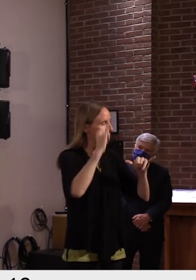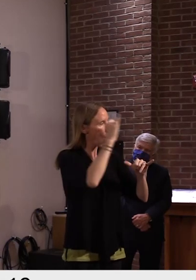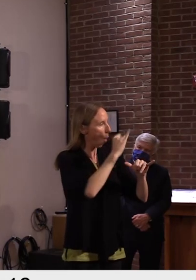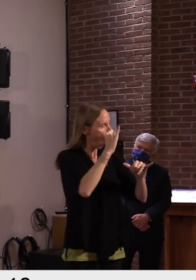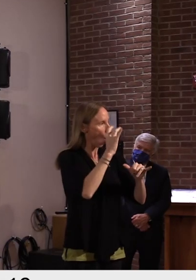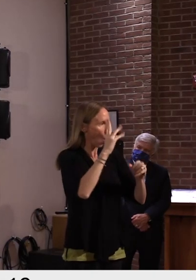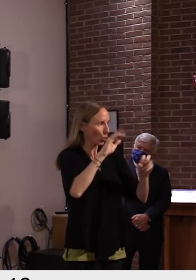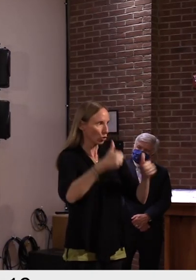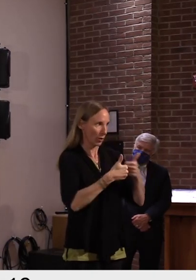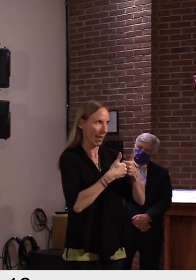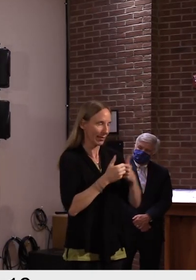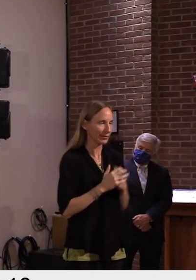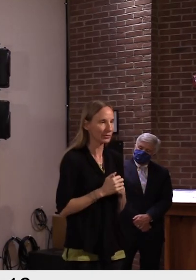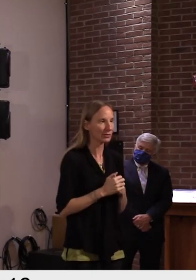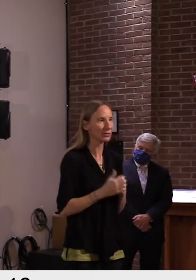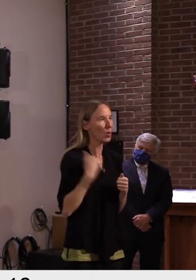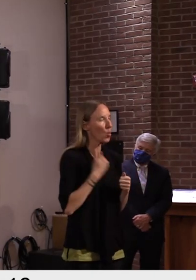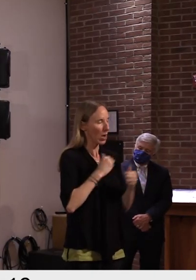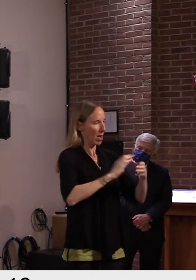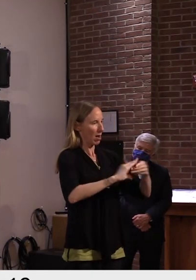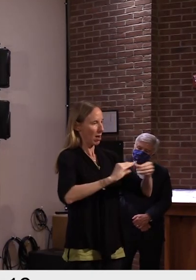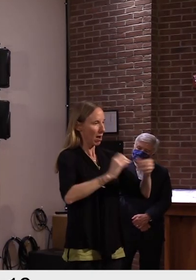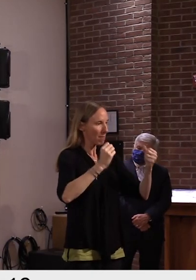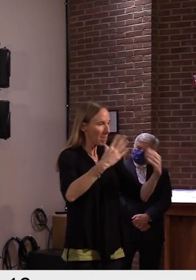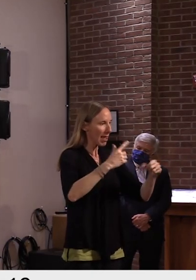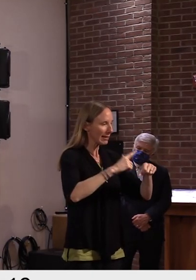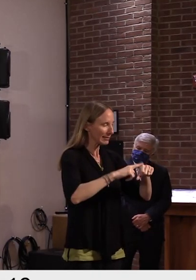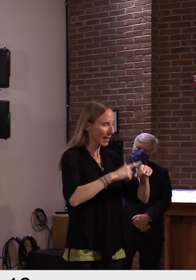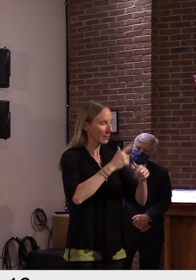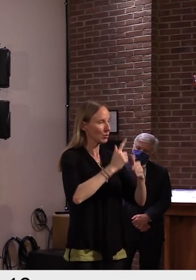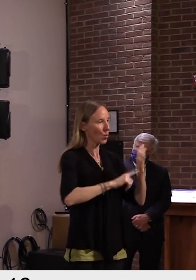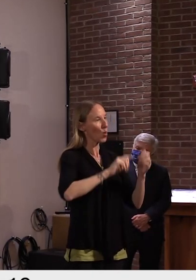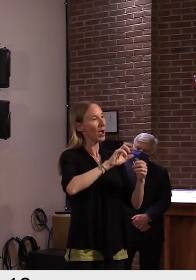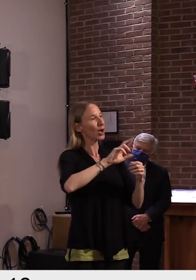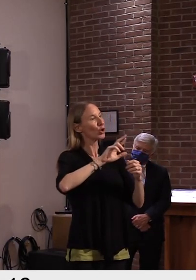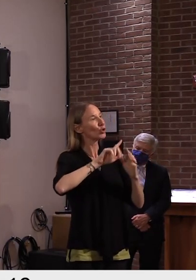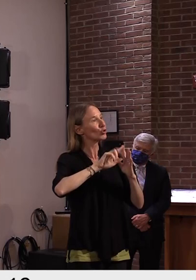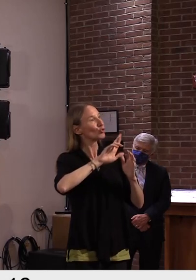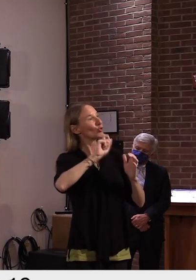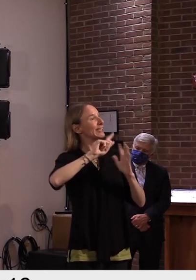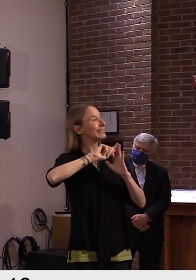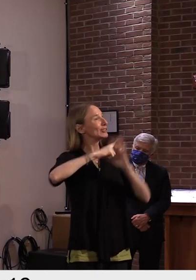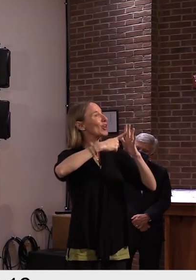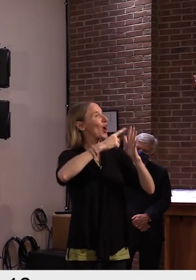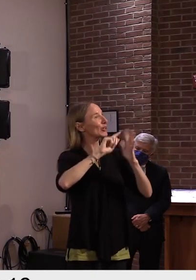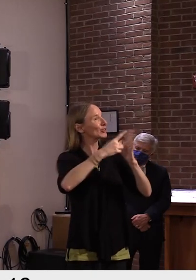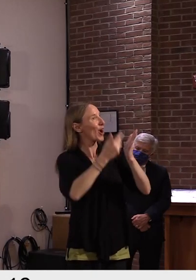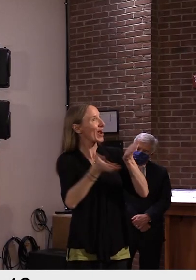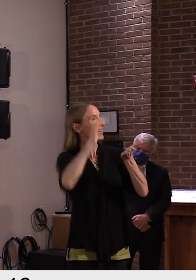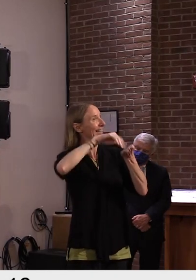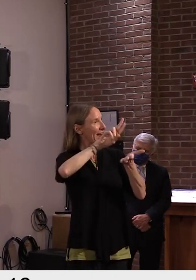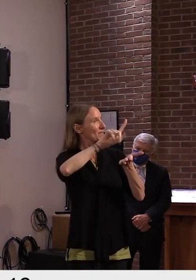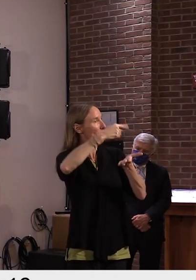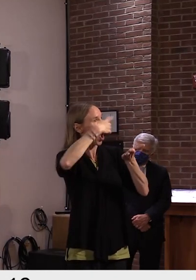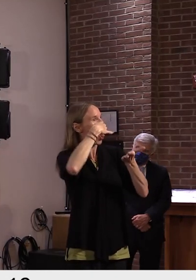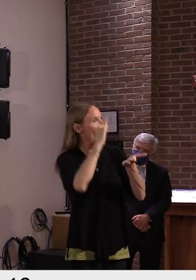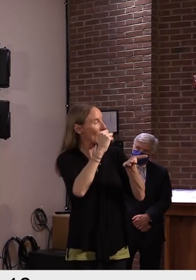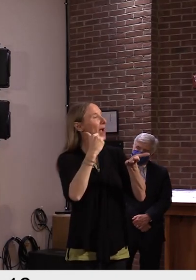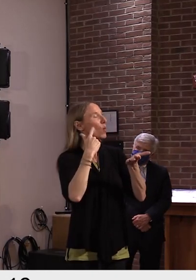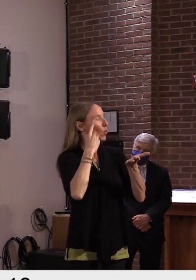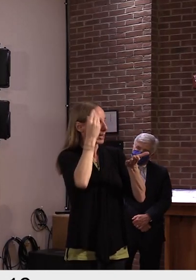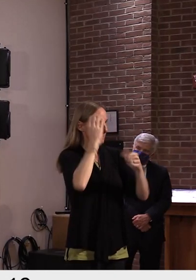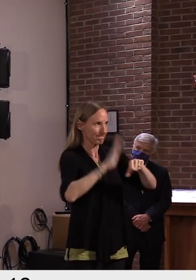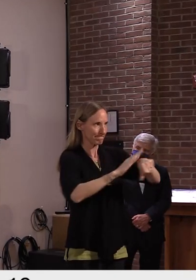said many times in all of our conversations about restarting Vermont that we expect to see cases of COVID-19,